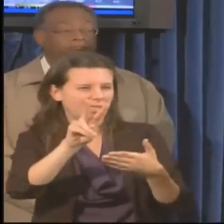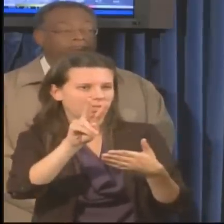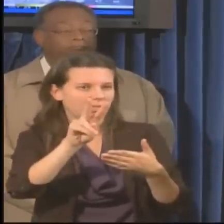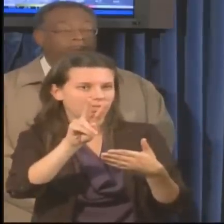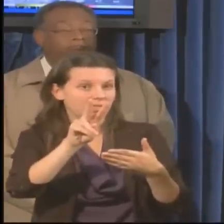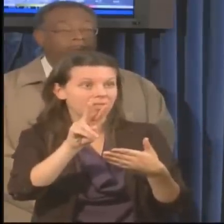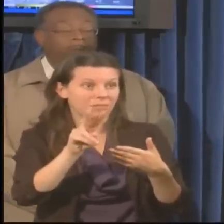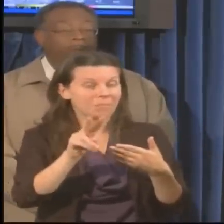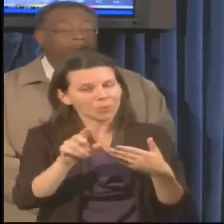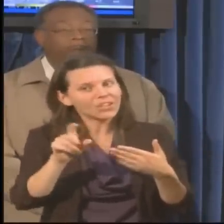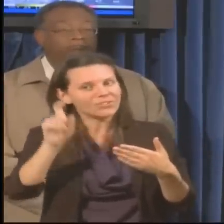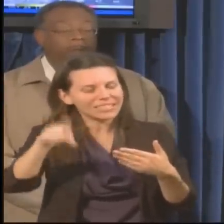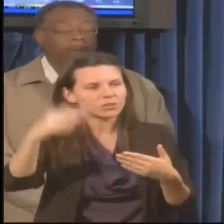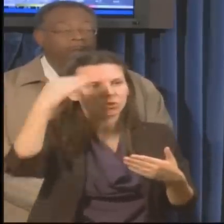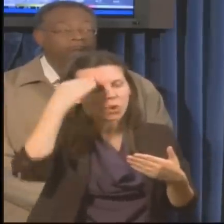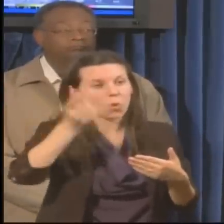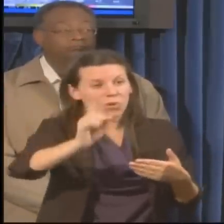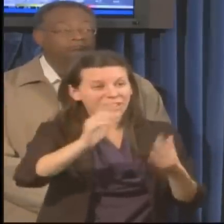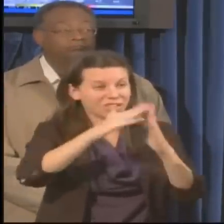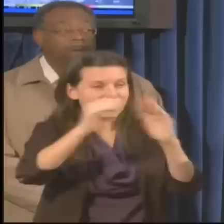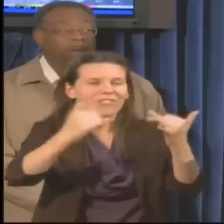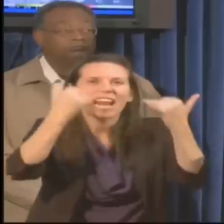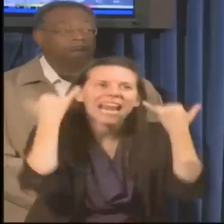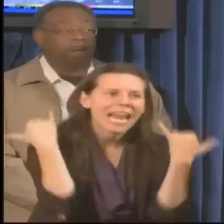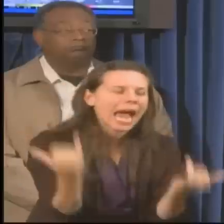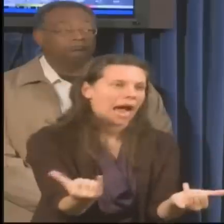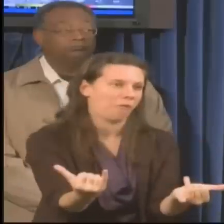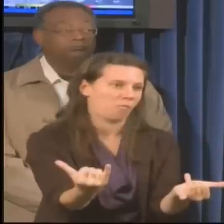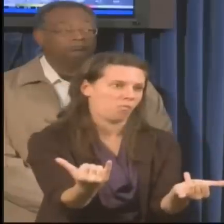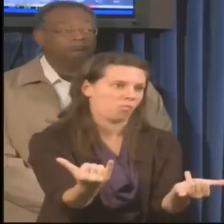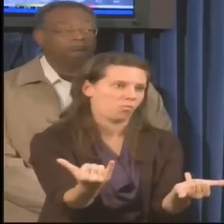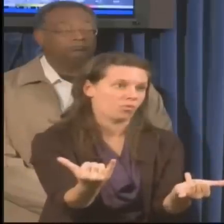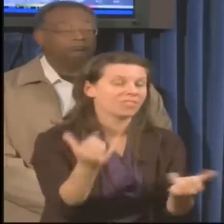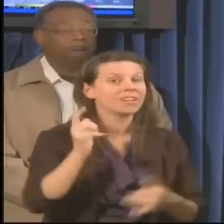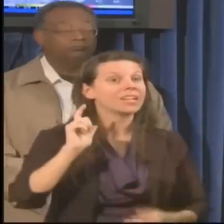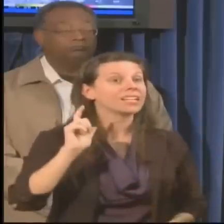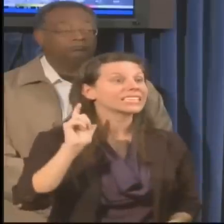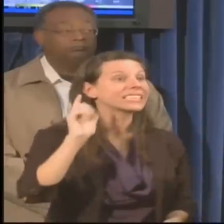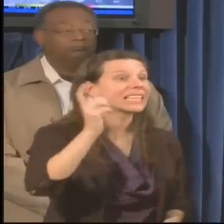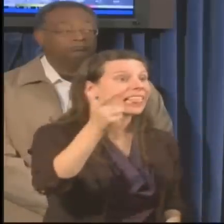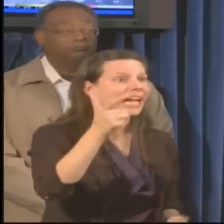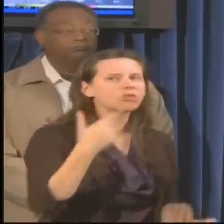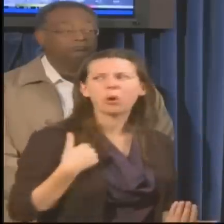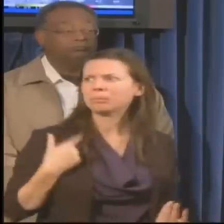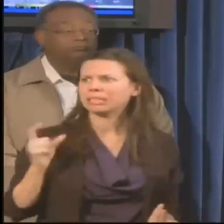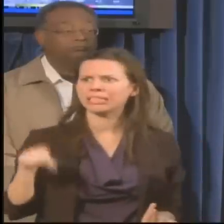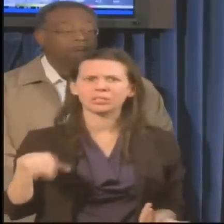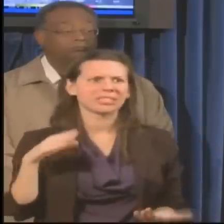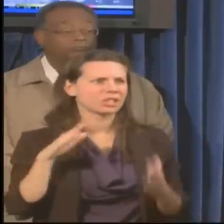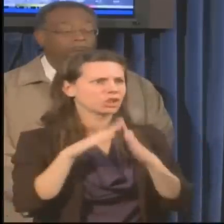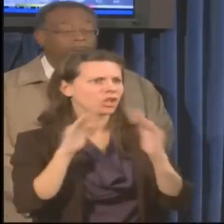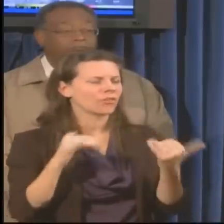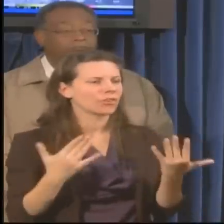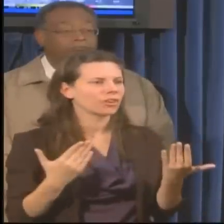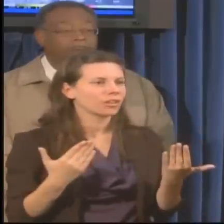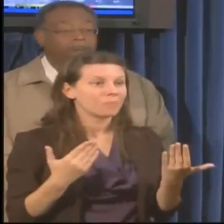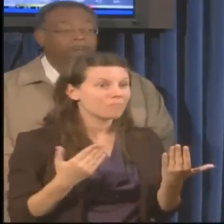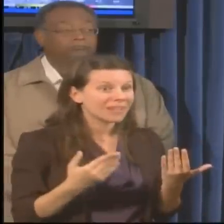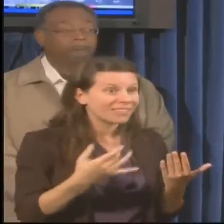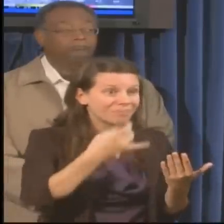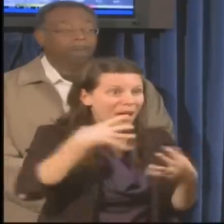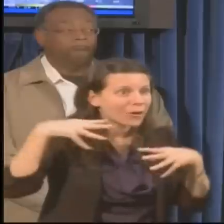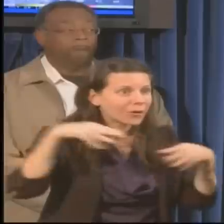to know that is now because you may not have power to find out later on. So the residents need to learn where that shelter is. So if they